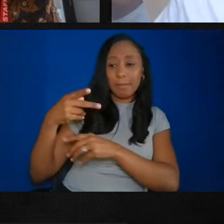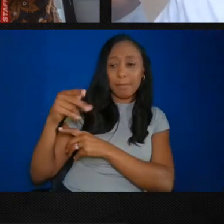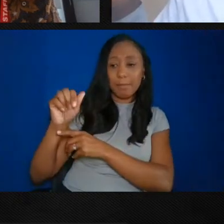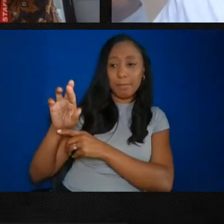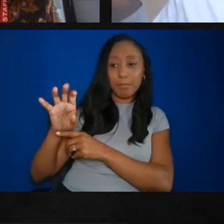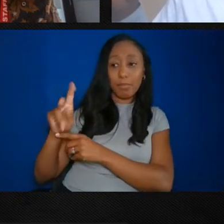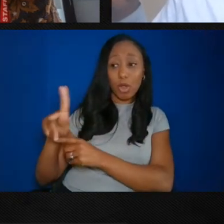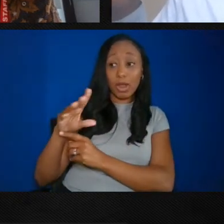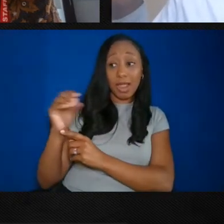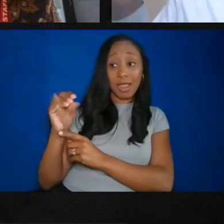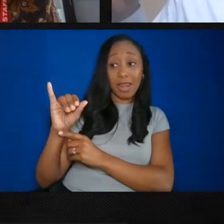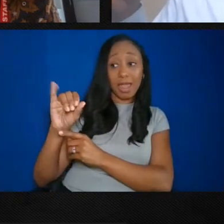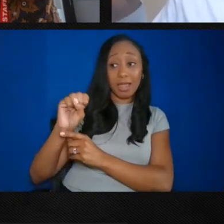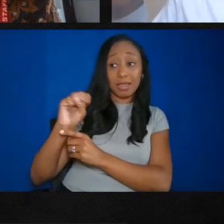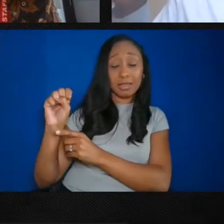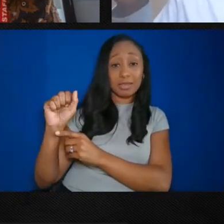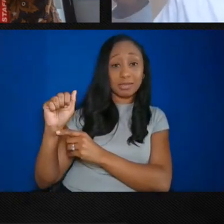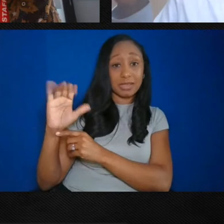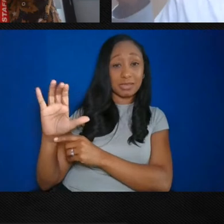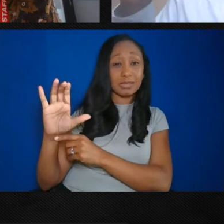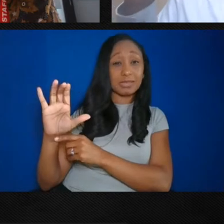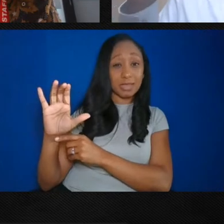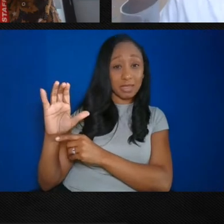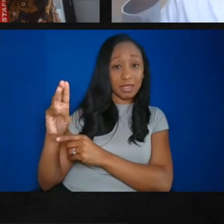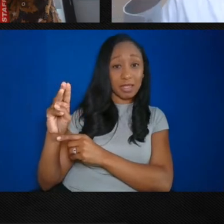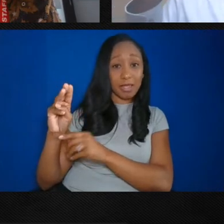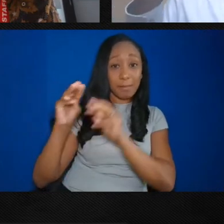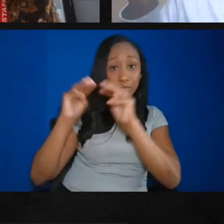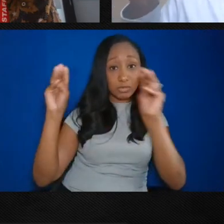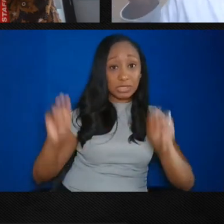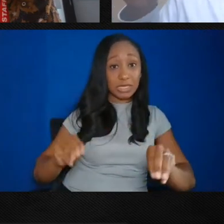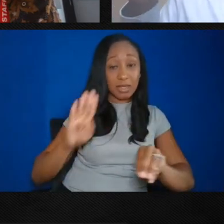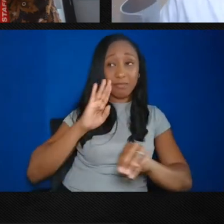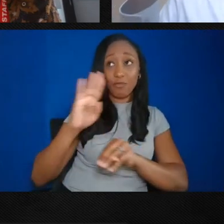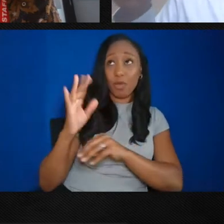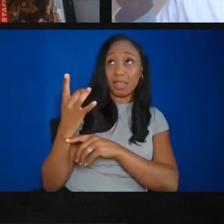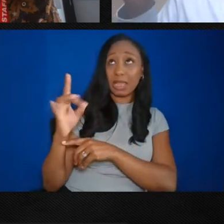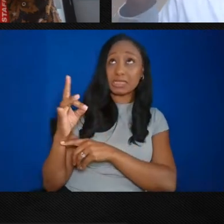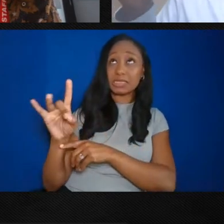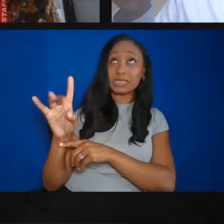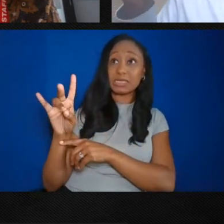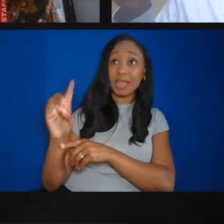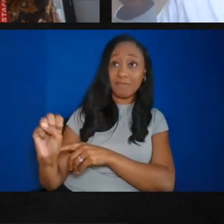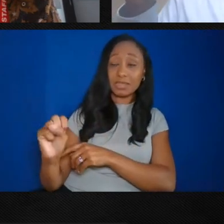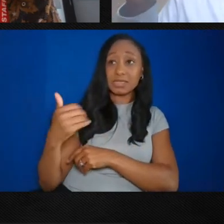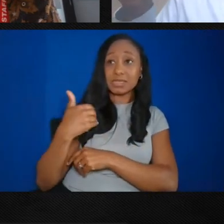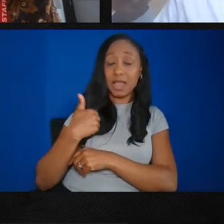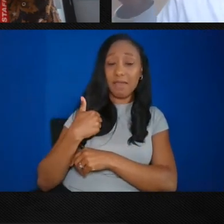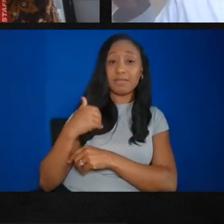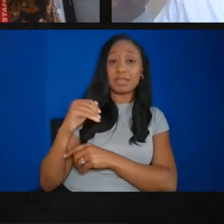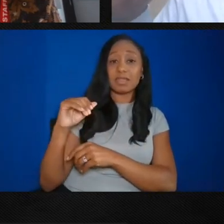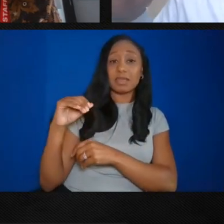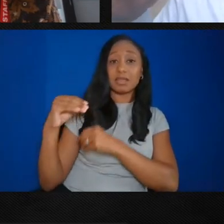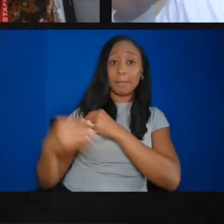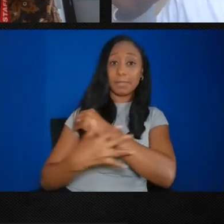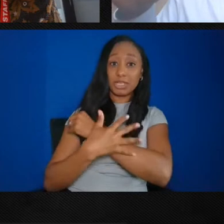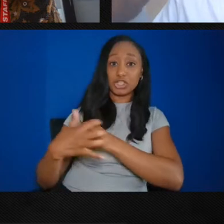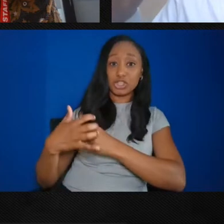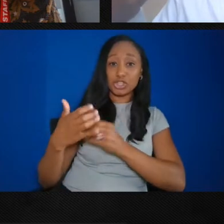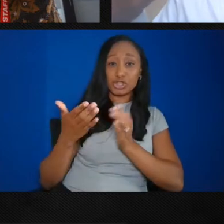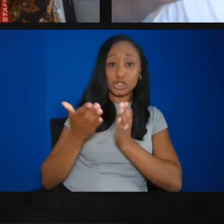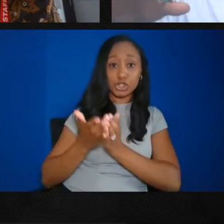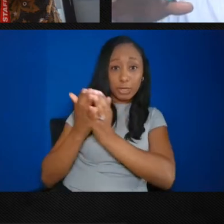Isaac Myers in the 1870s had the Chesapeake Bay dry dock and shipbuilding